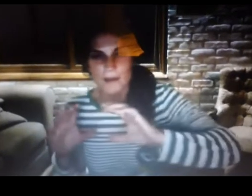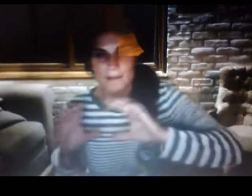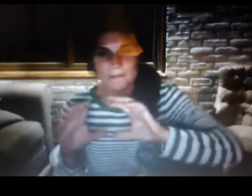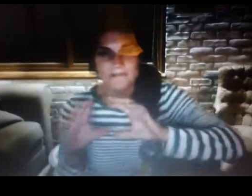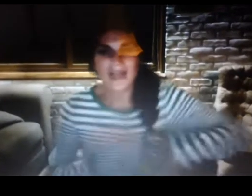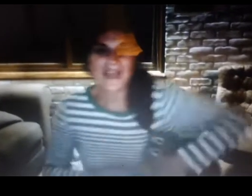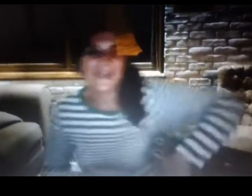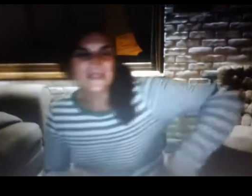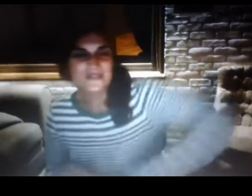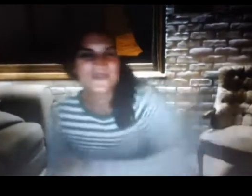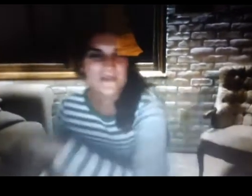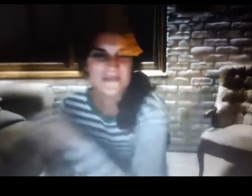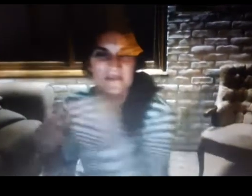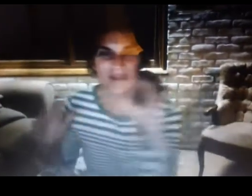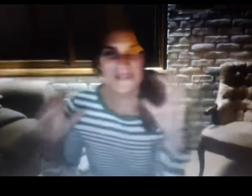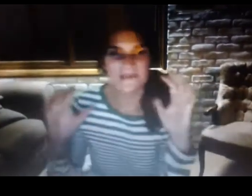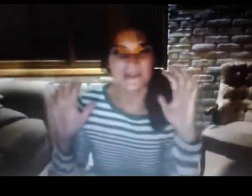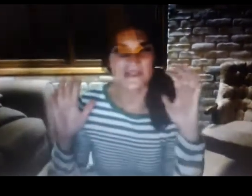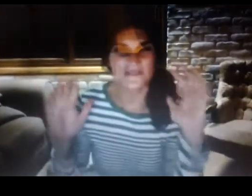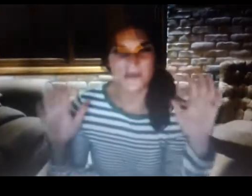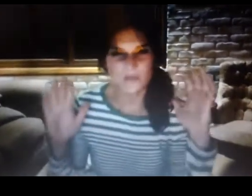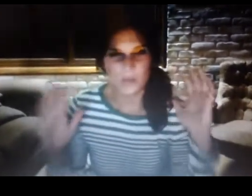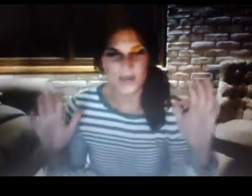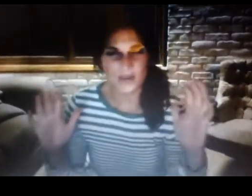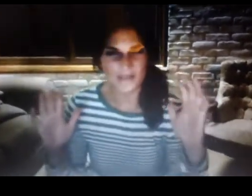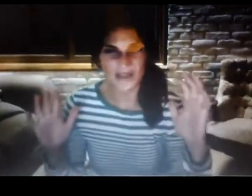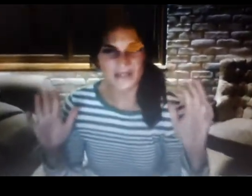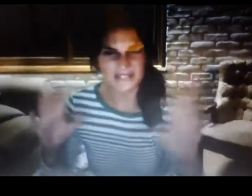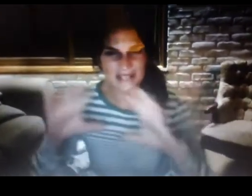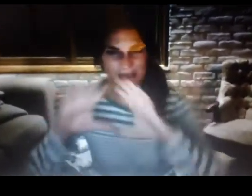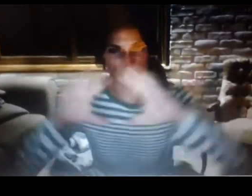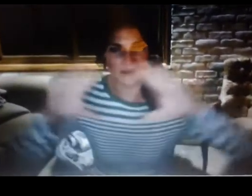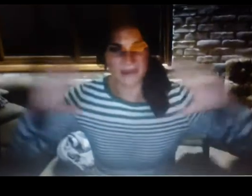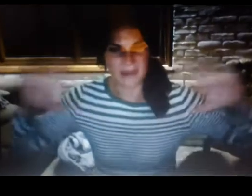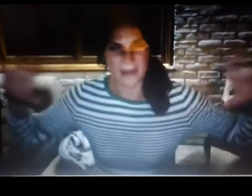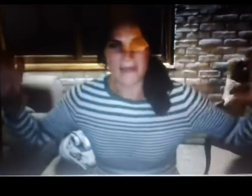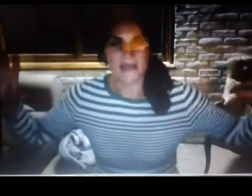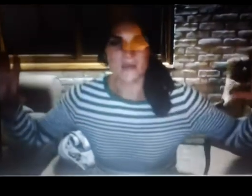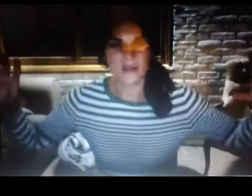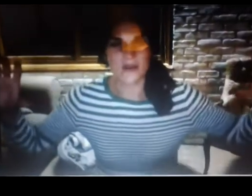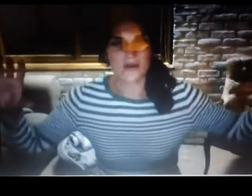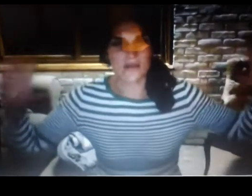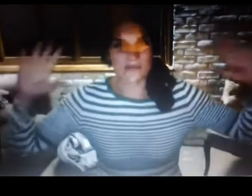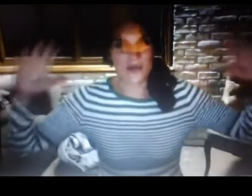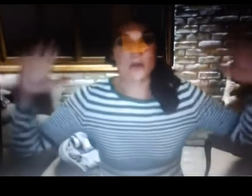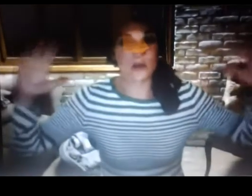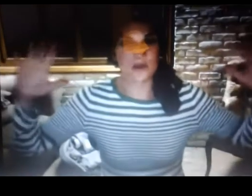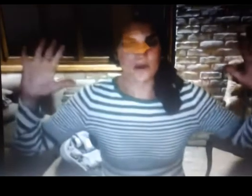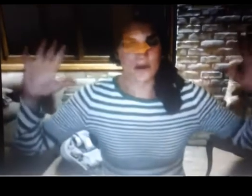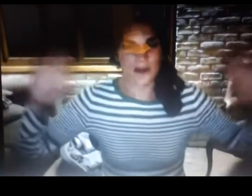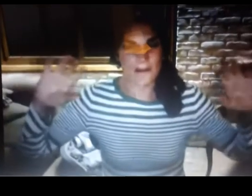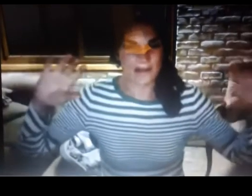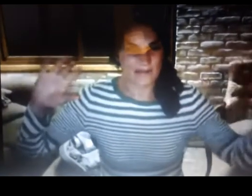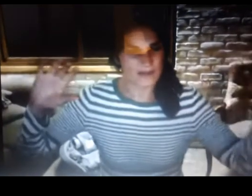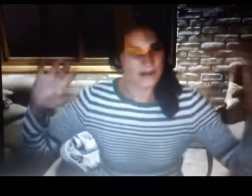i had the two of them in front of they put the first window in the house there's like a big bay window the front window out by the front door